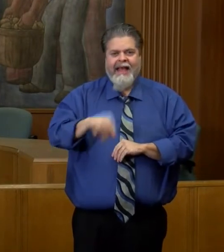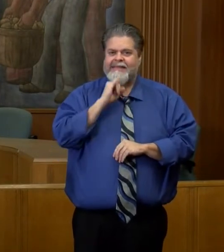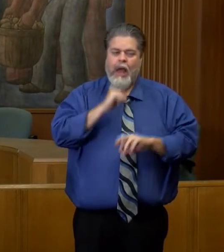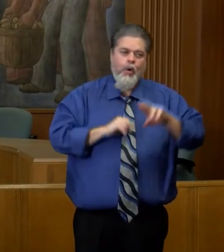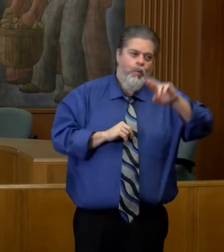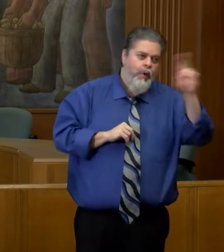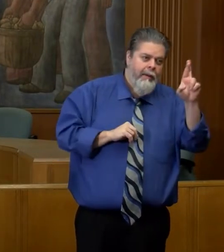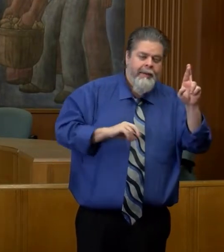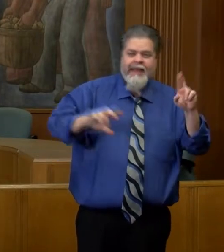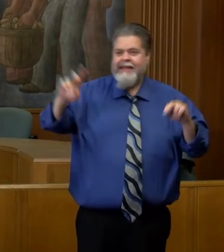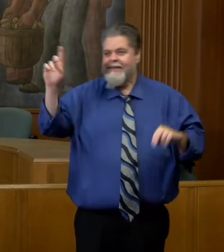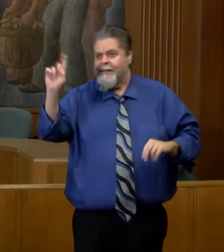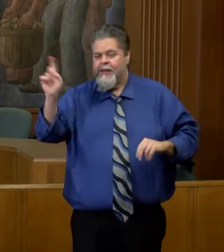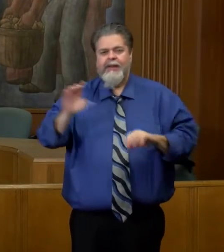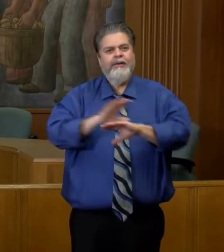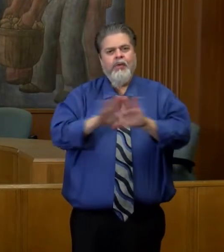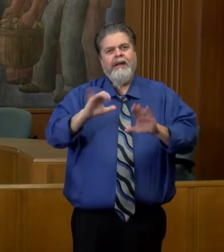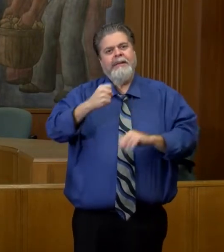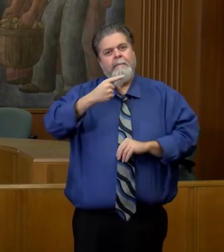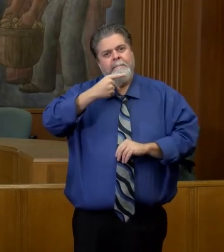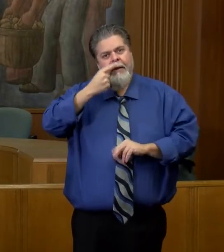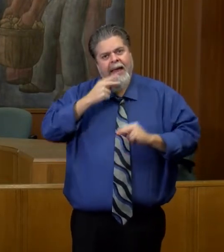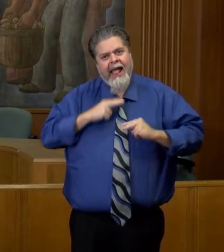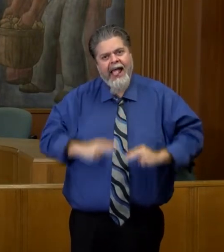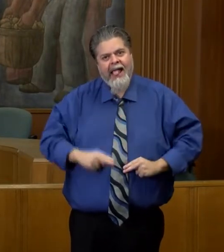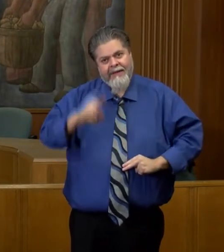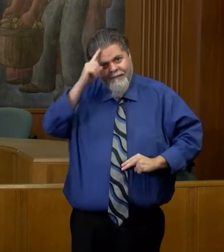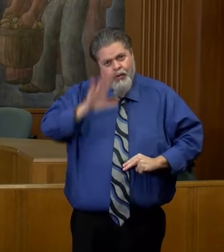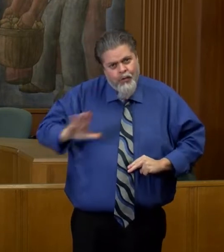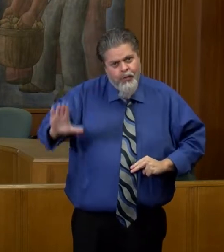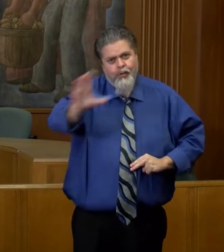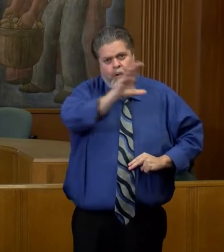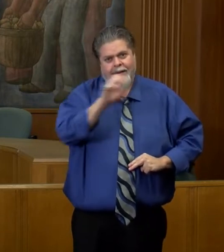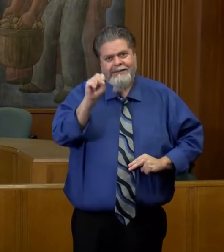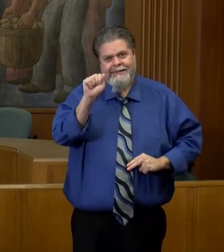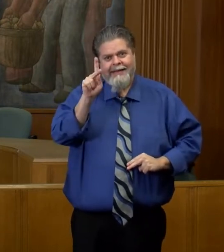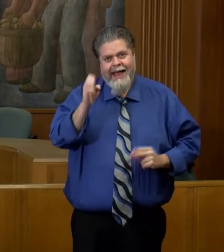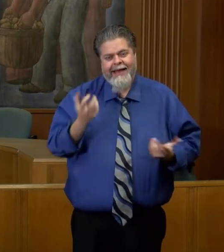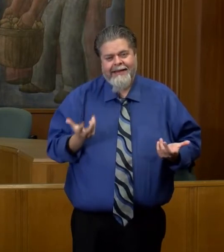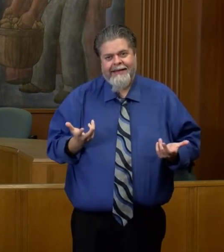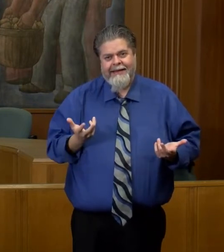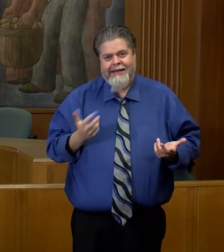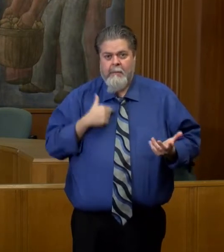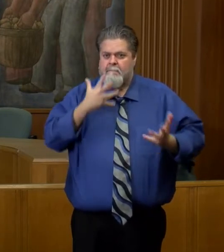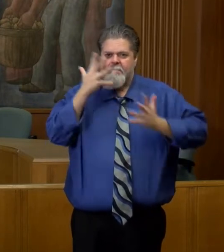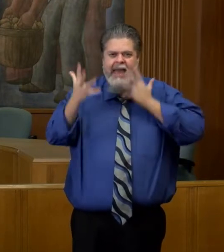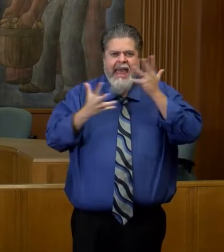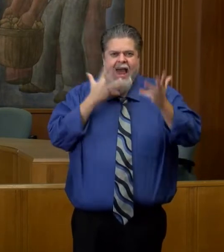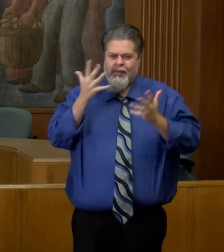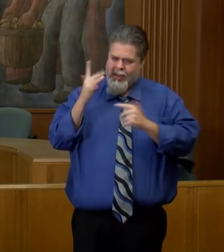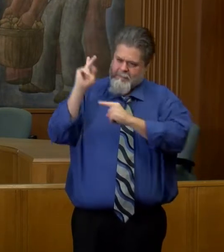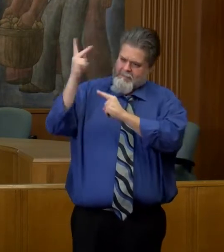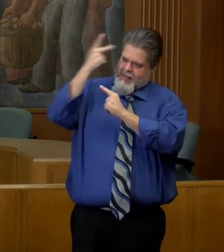This is a public health issue, and at times I'm embarrassed about how politicized this has become.